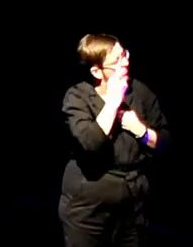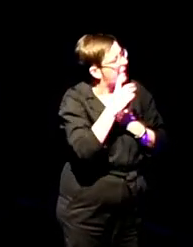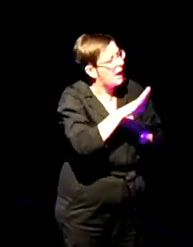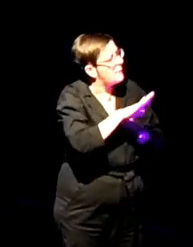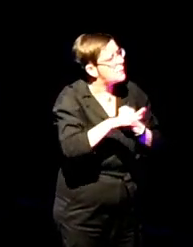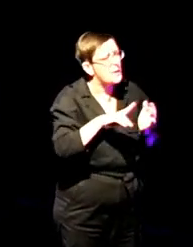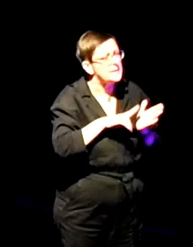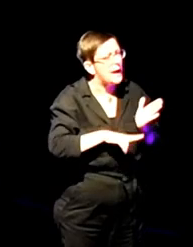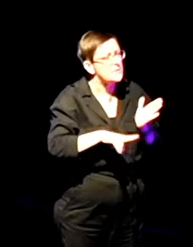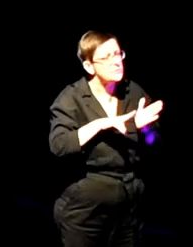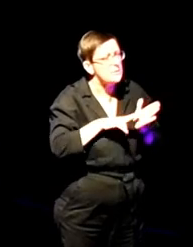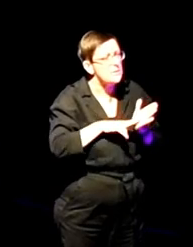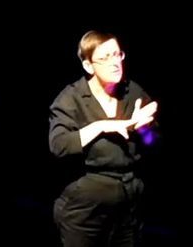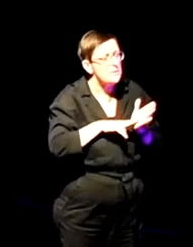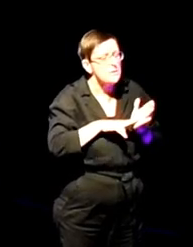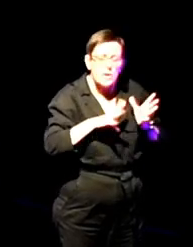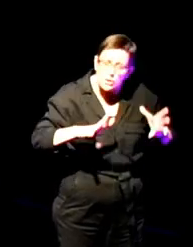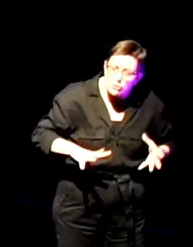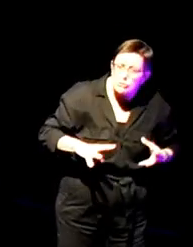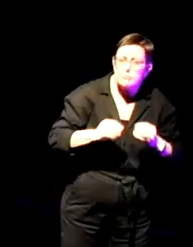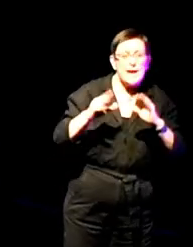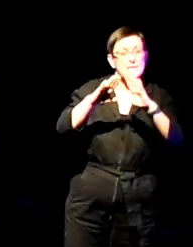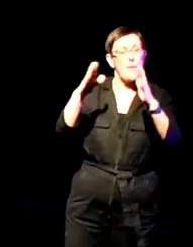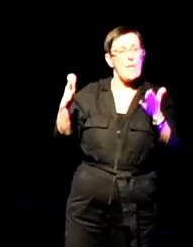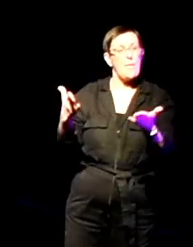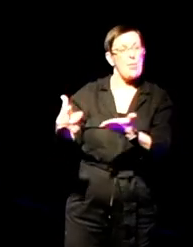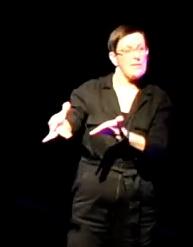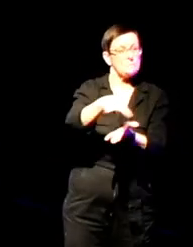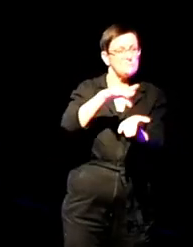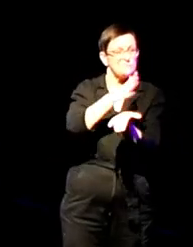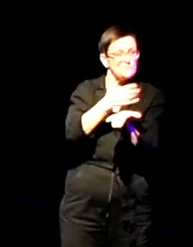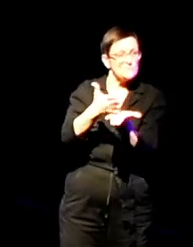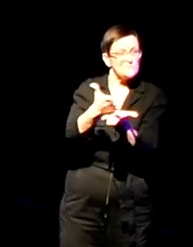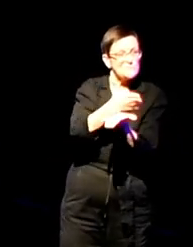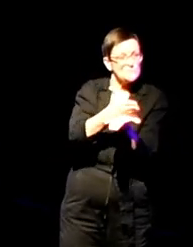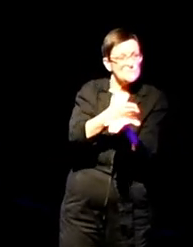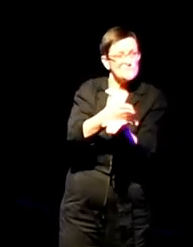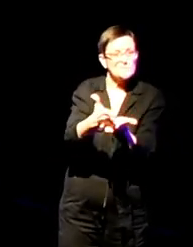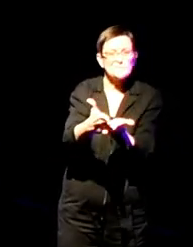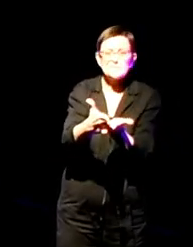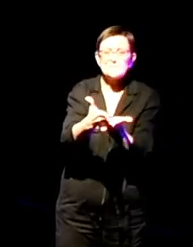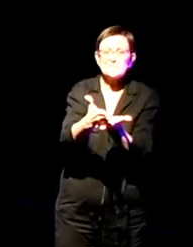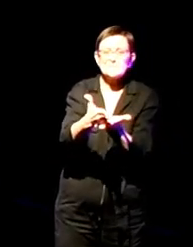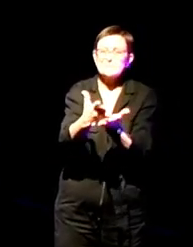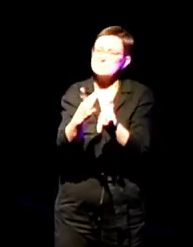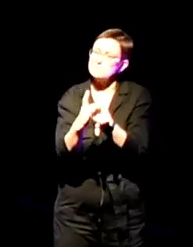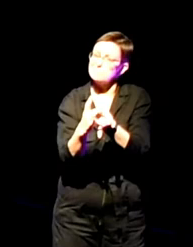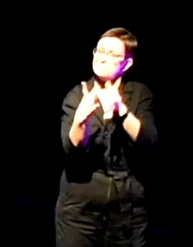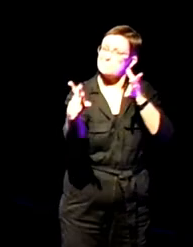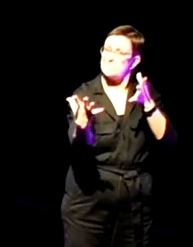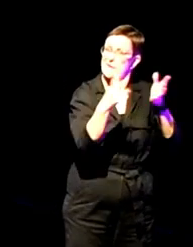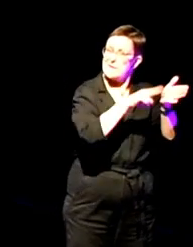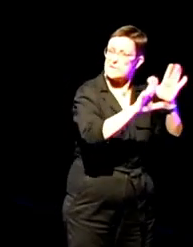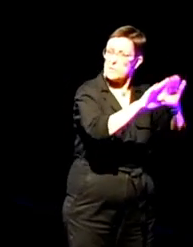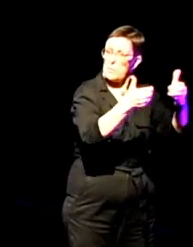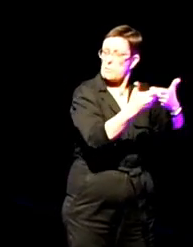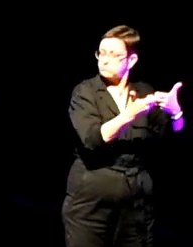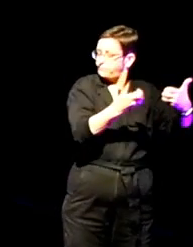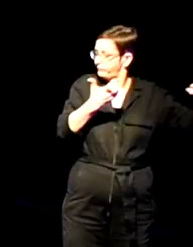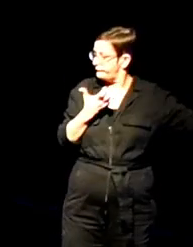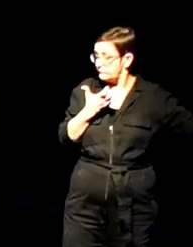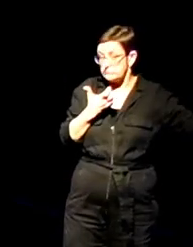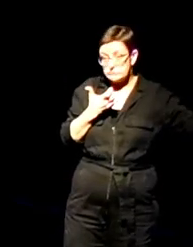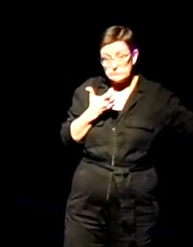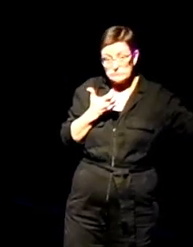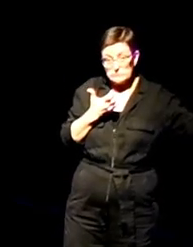We build a sanitised society in which we aren't a part of nature. And then I think